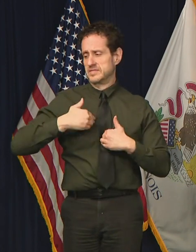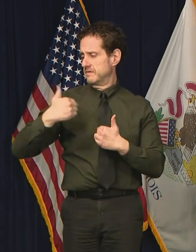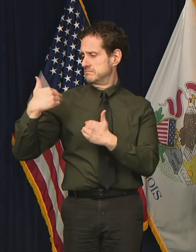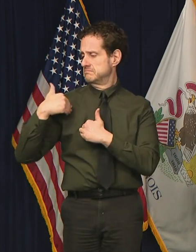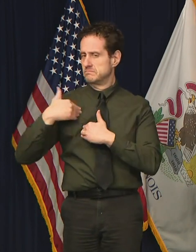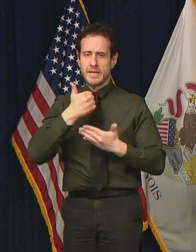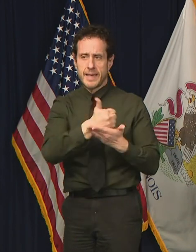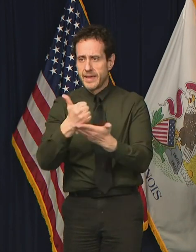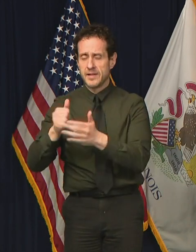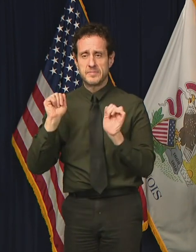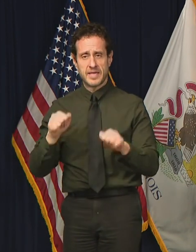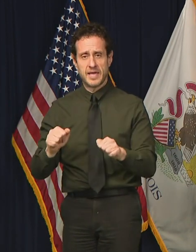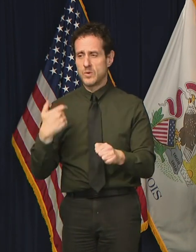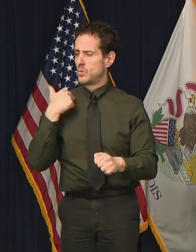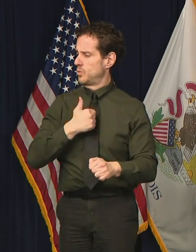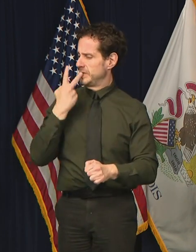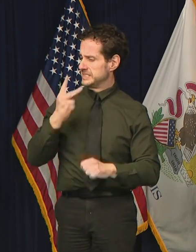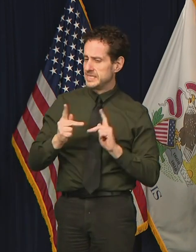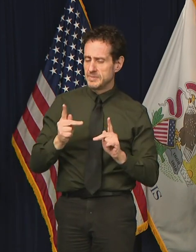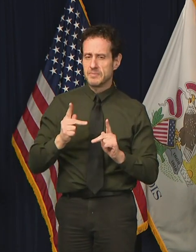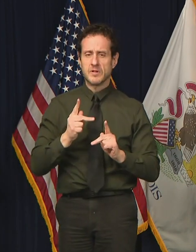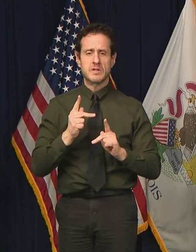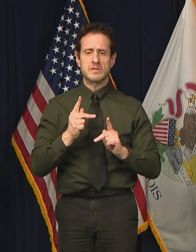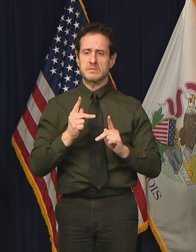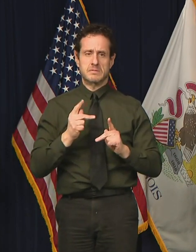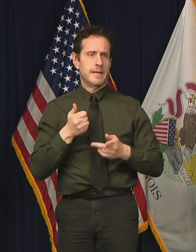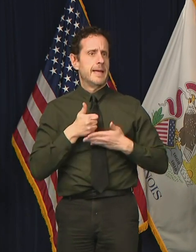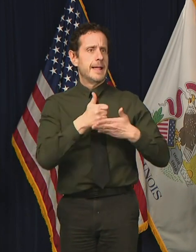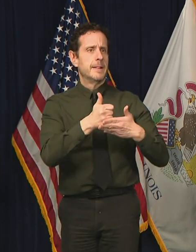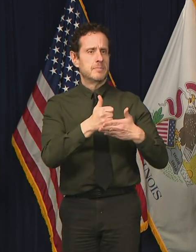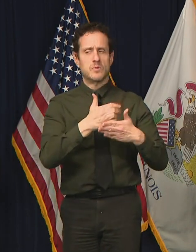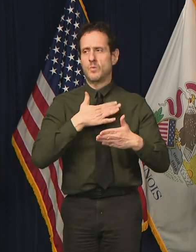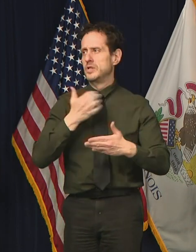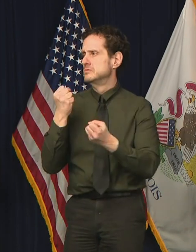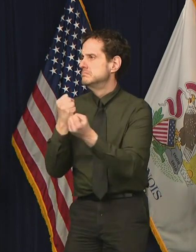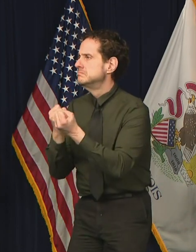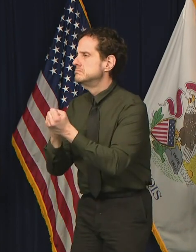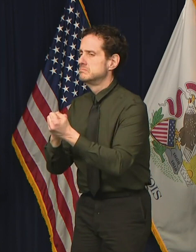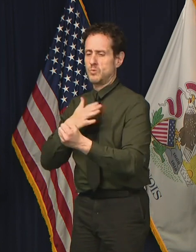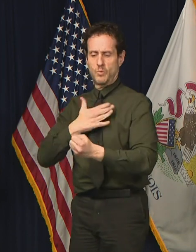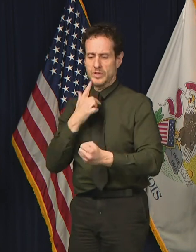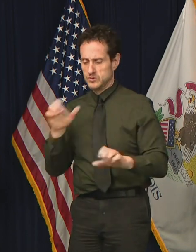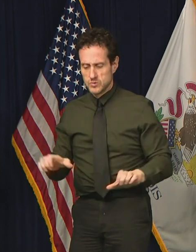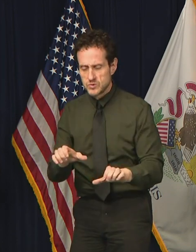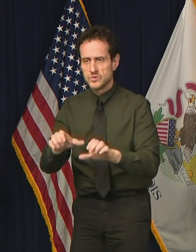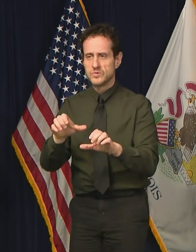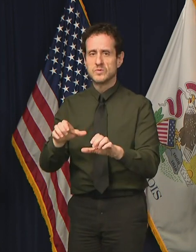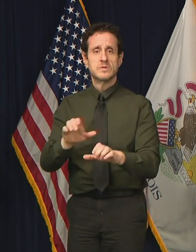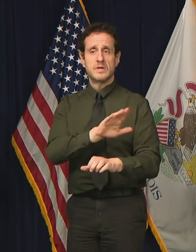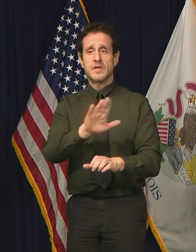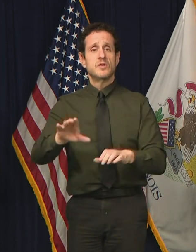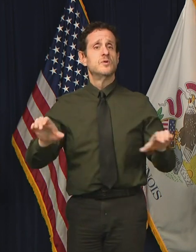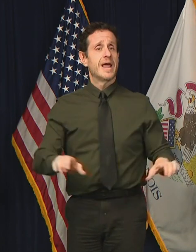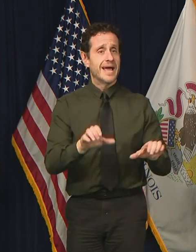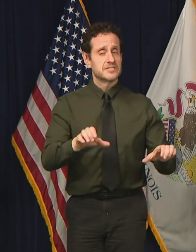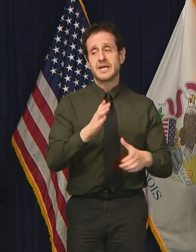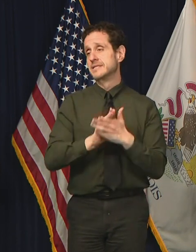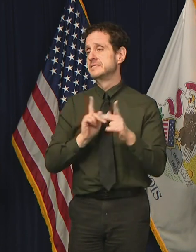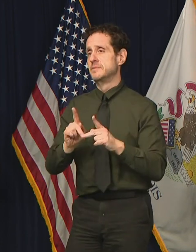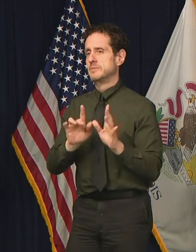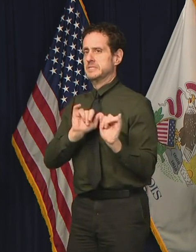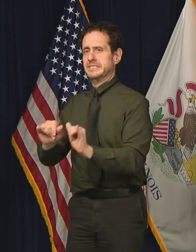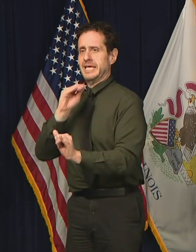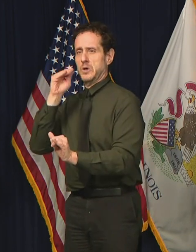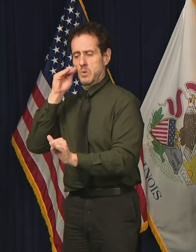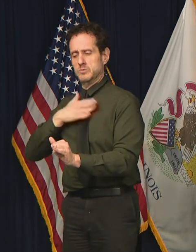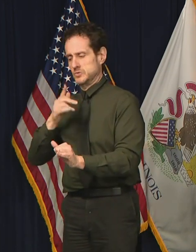big and small ways, but everything matters. We are so interconnected that everybody's action, as well as their inaction, can